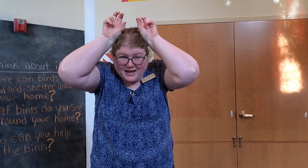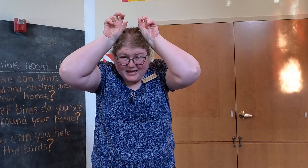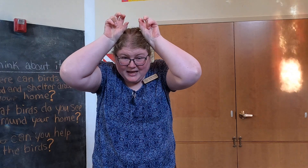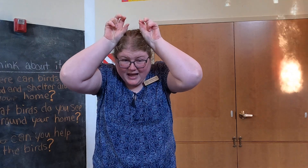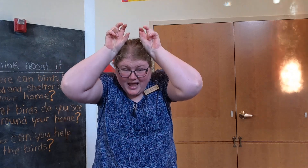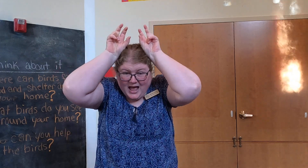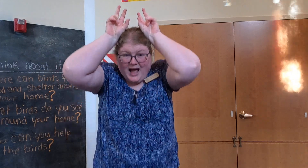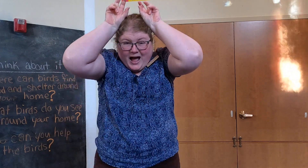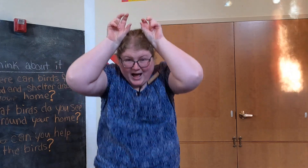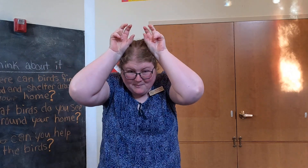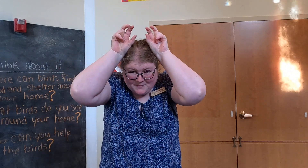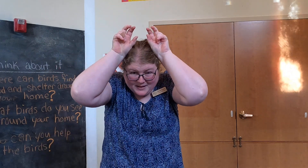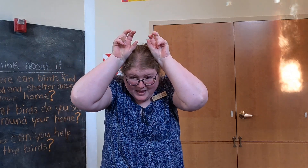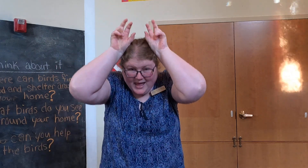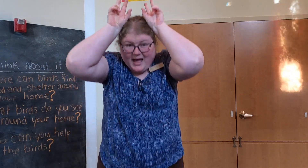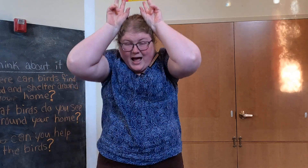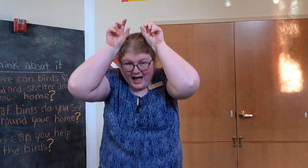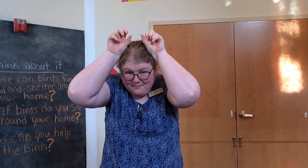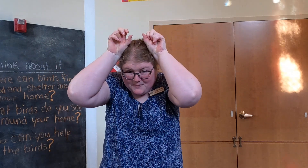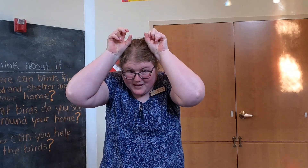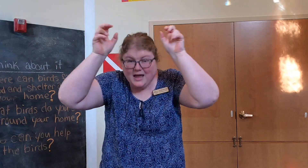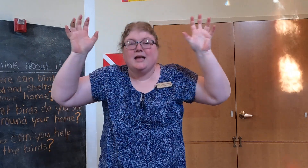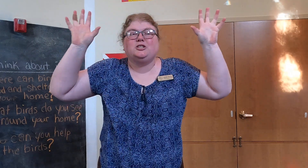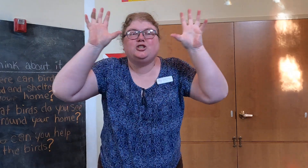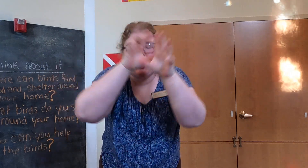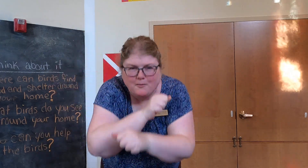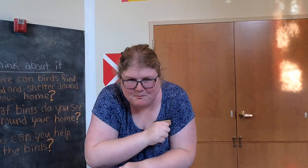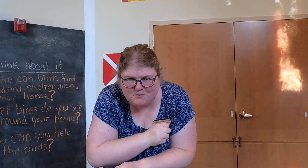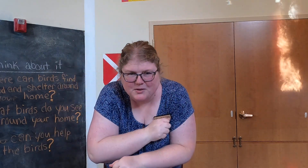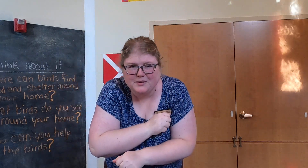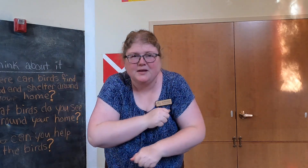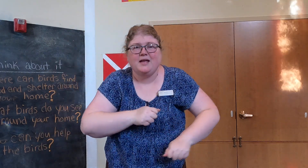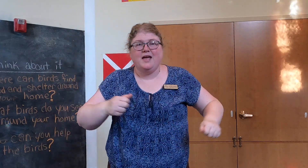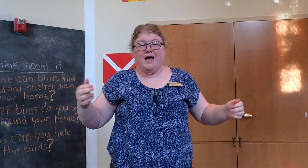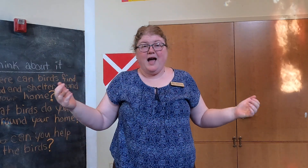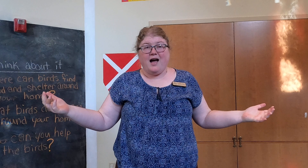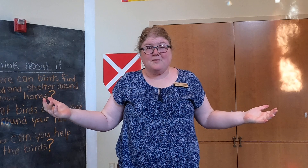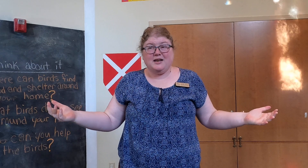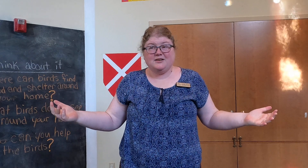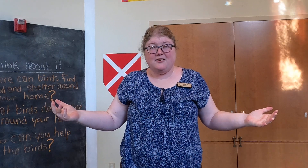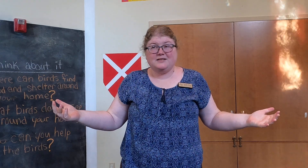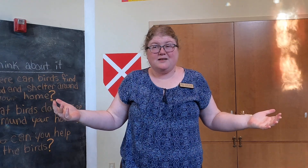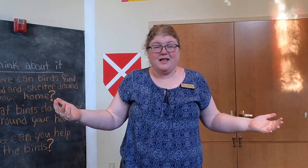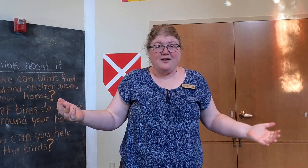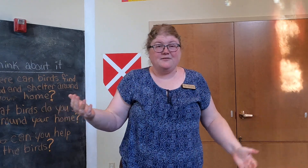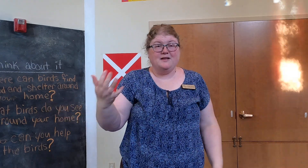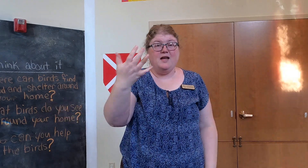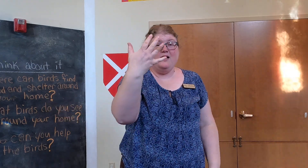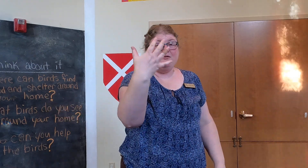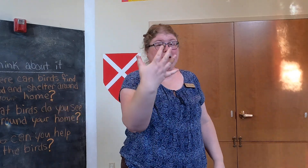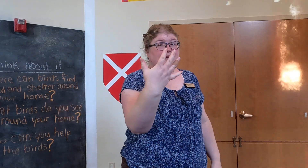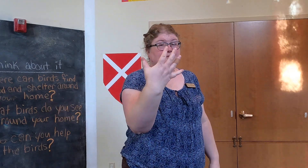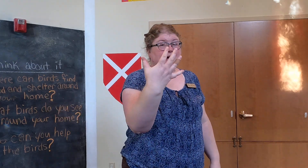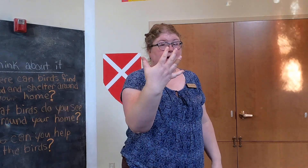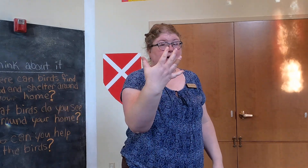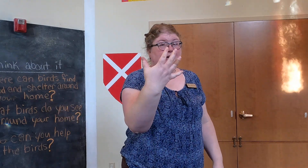bunny. Hap, hap, jump. How many donuts are left? We had five